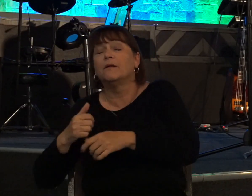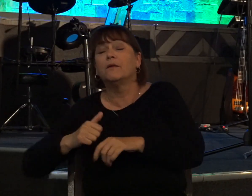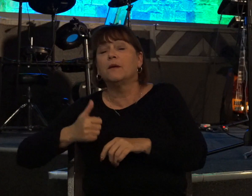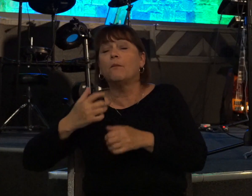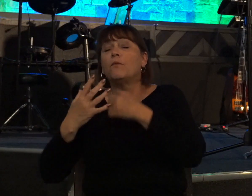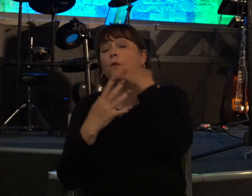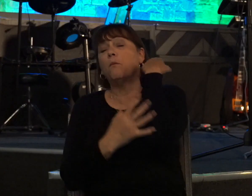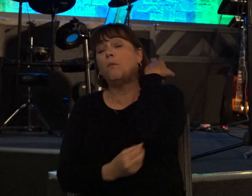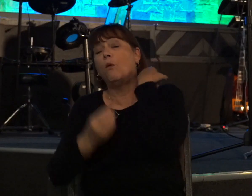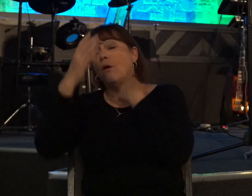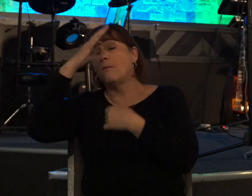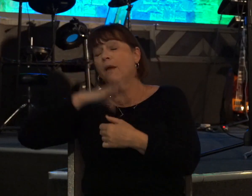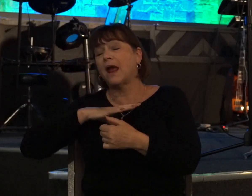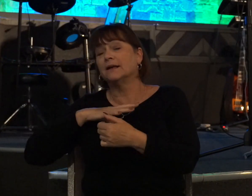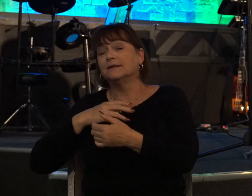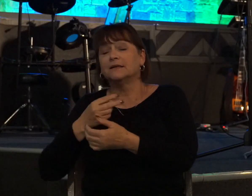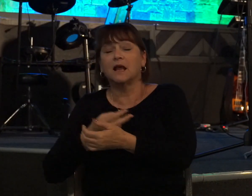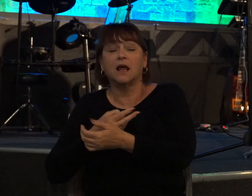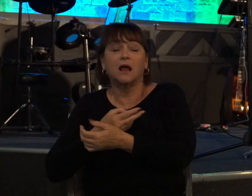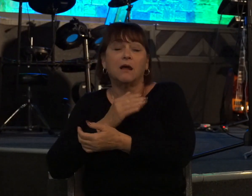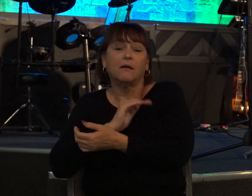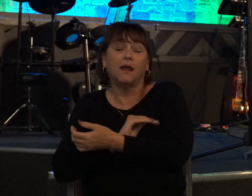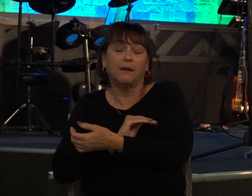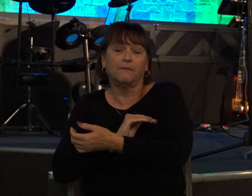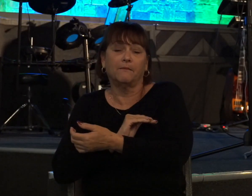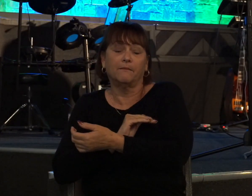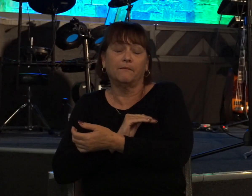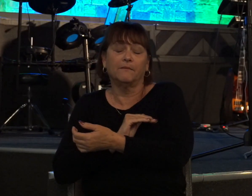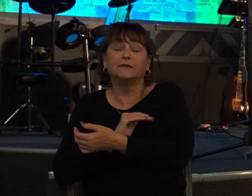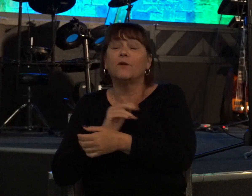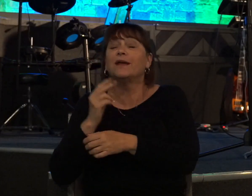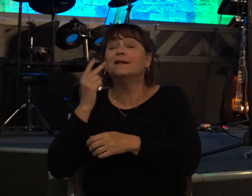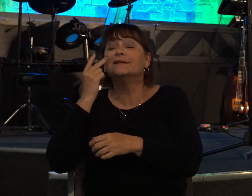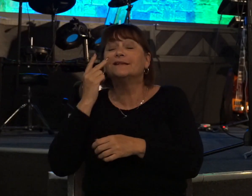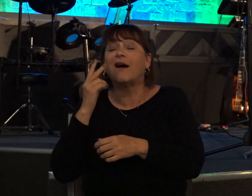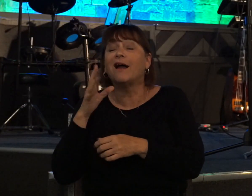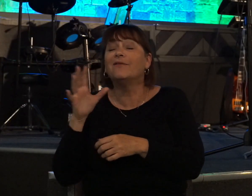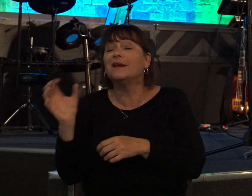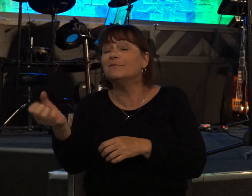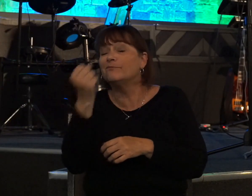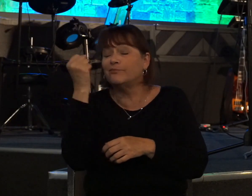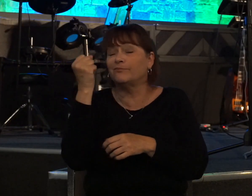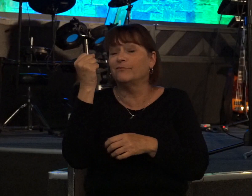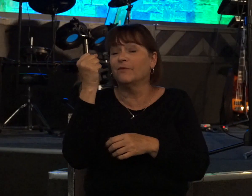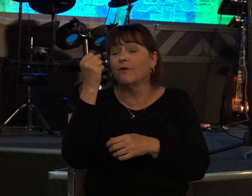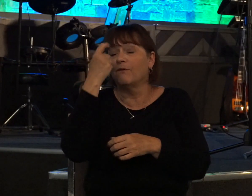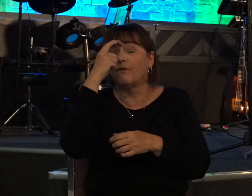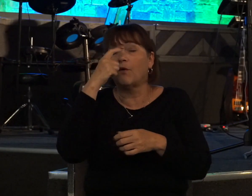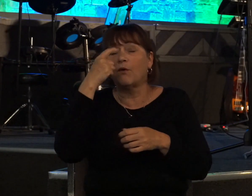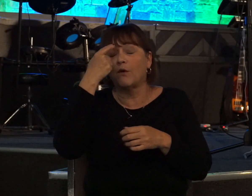prepared it for the traveler really sad story isn't it yeah